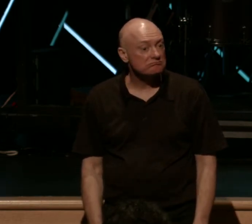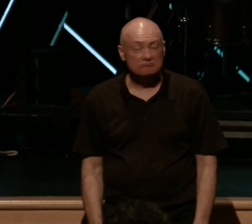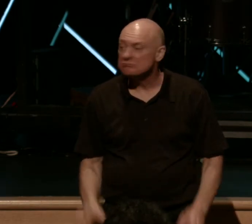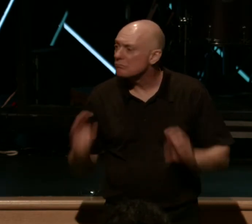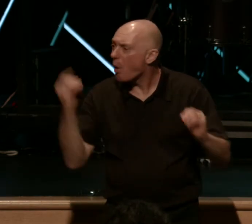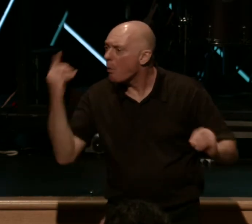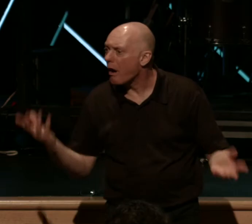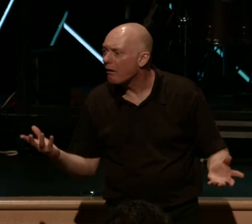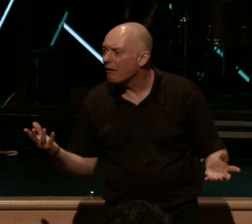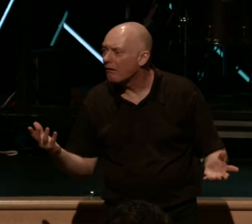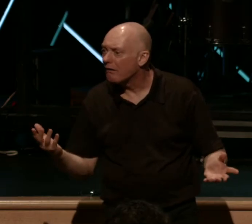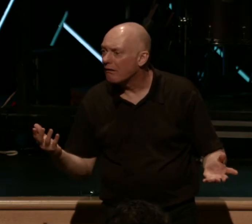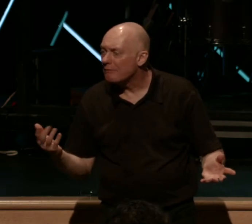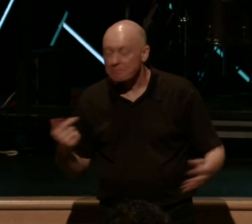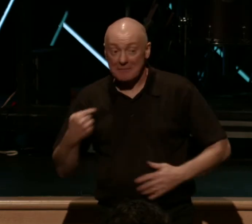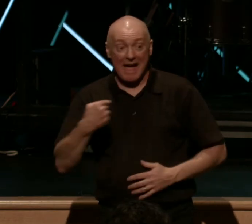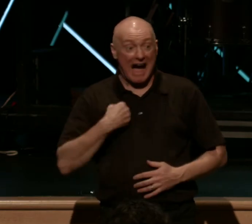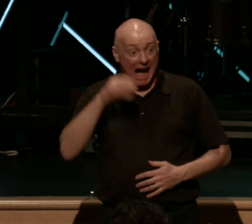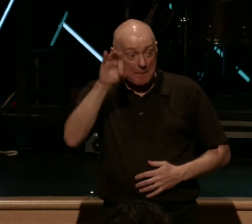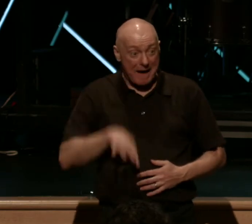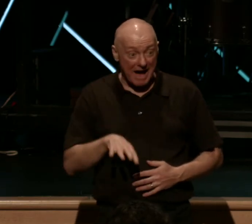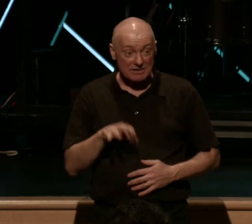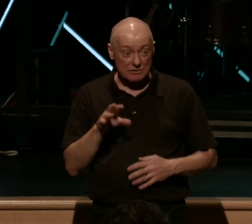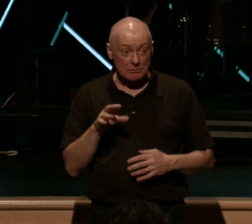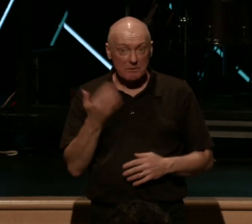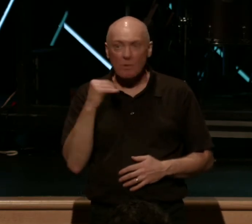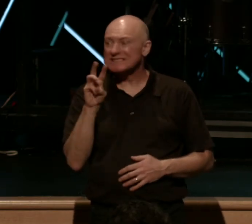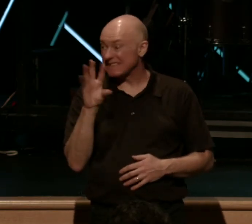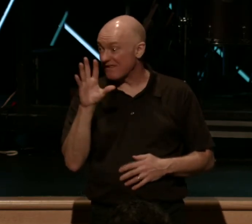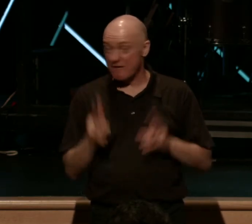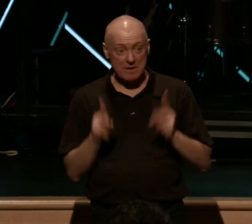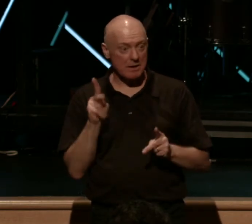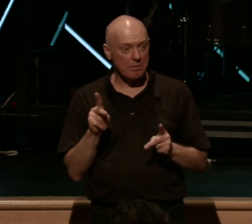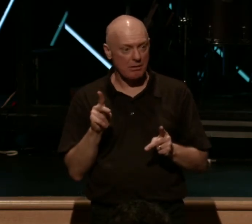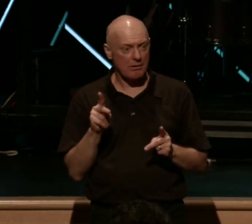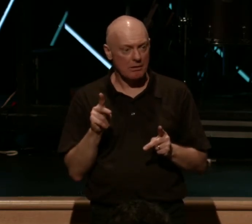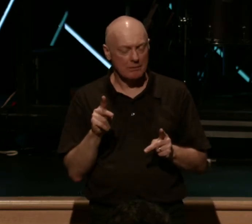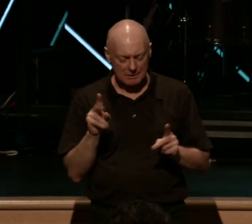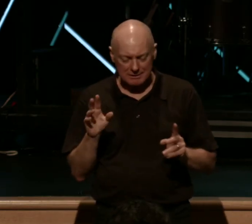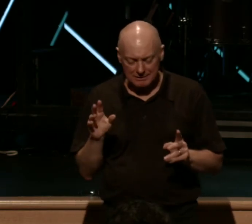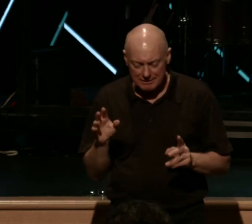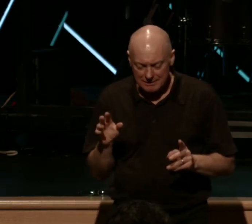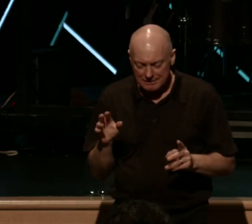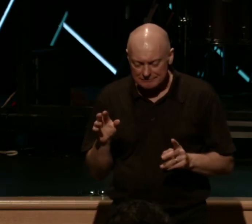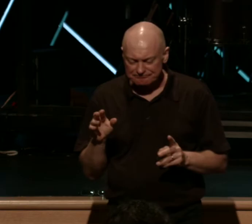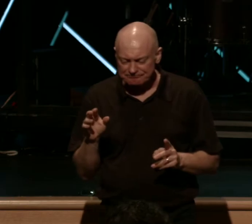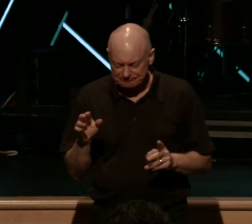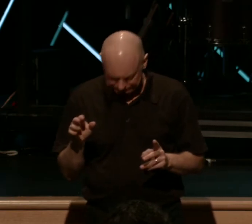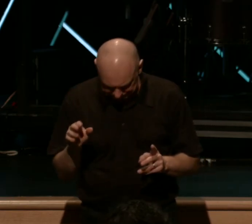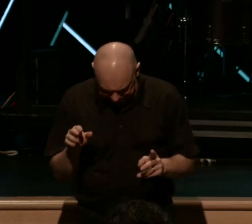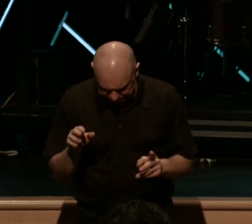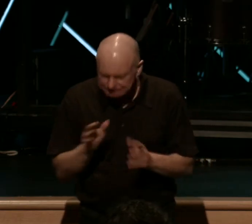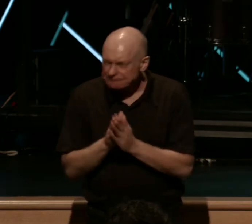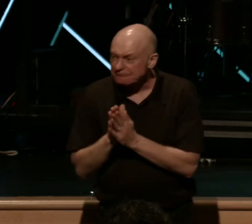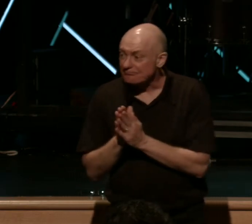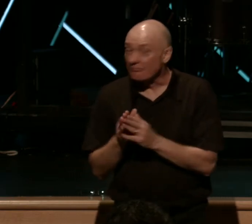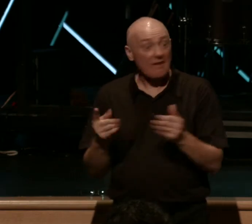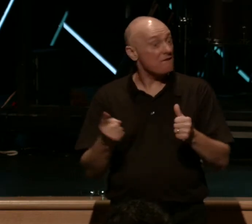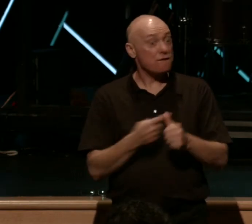I was pastoring a church of 65 people south Louisiana on the bayou. First church I'd ever pastored